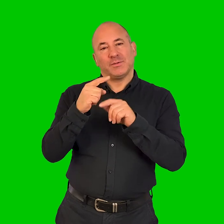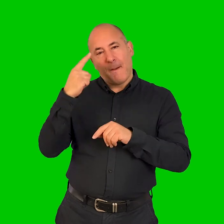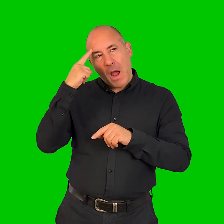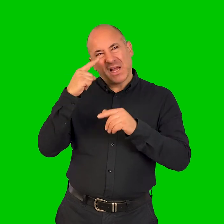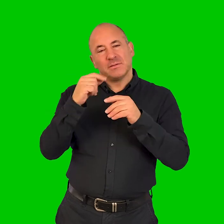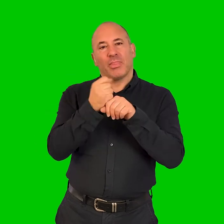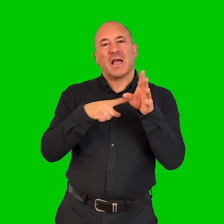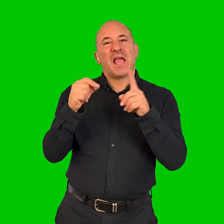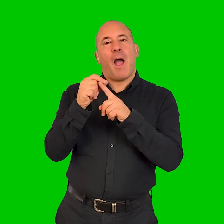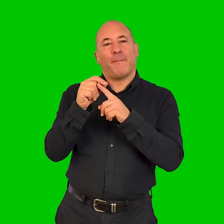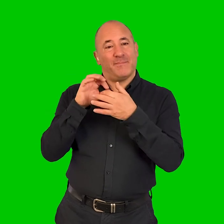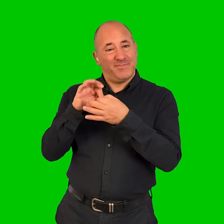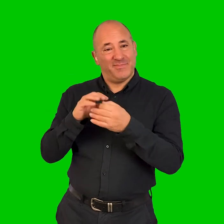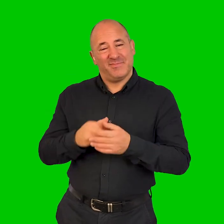producing partner Mind the Gap.